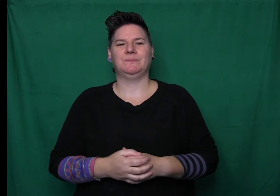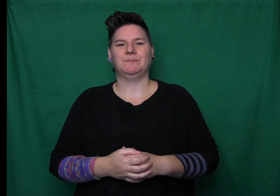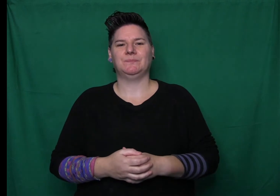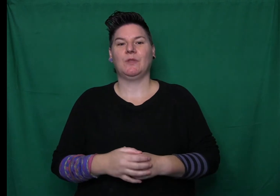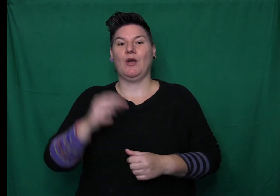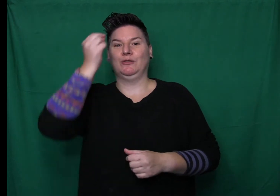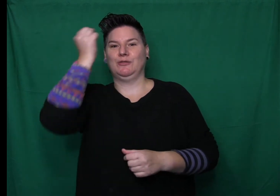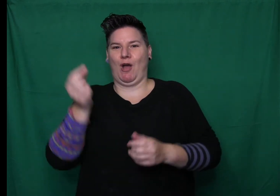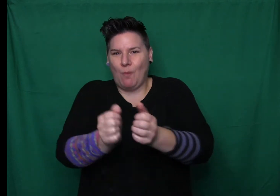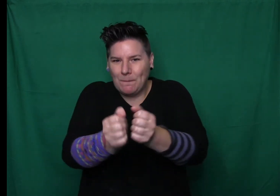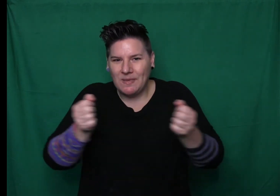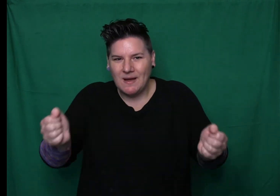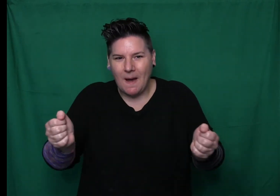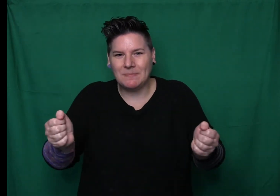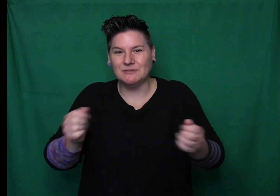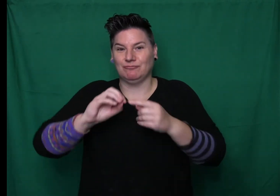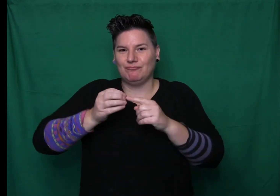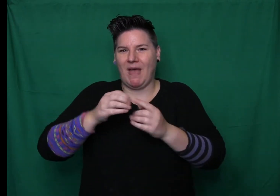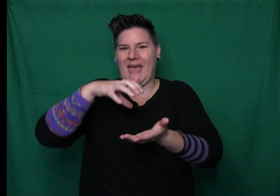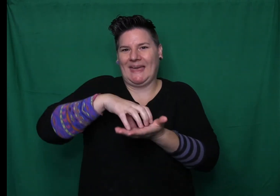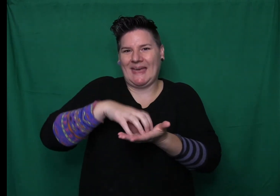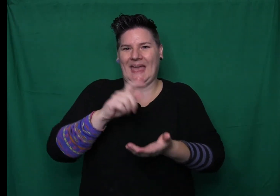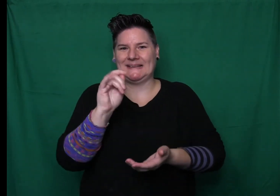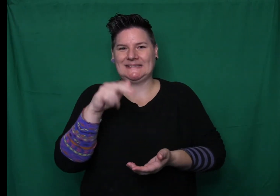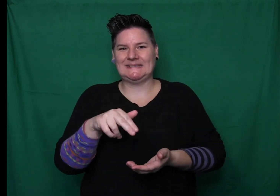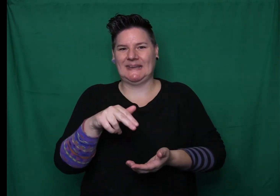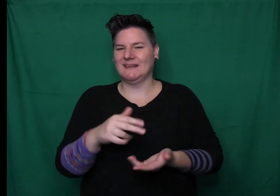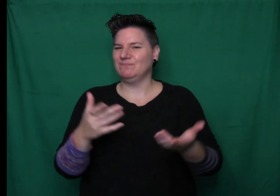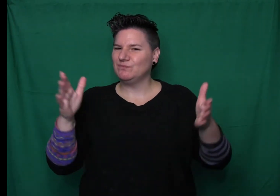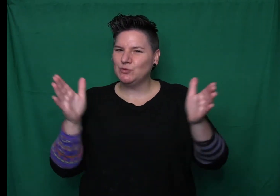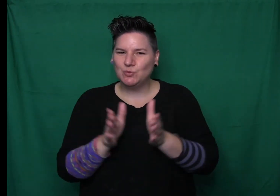Dory ran upstairs and got a box of gold stars from under her bed.